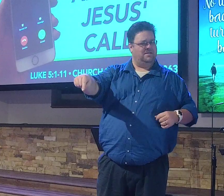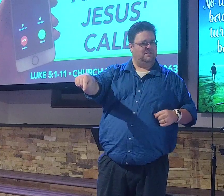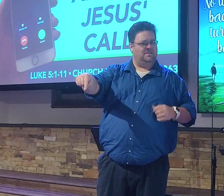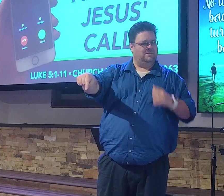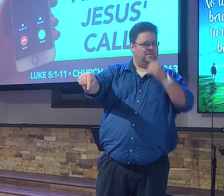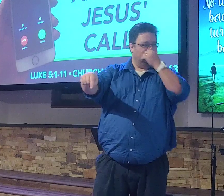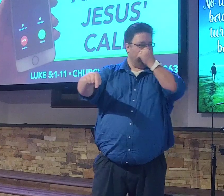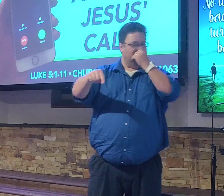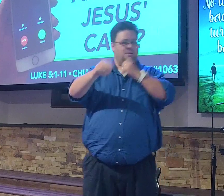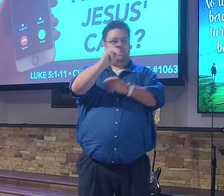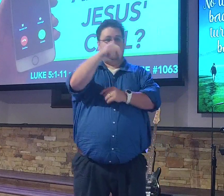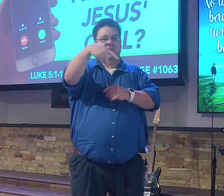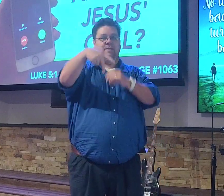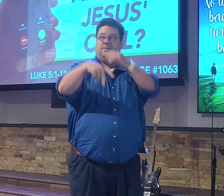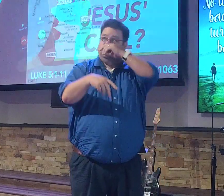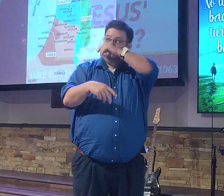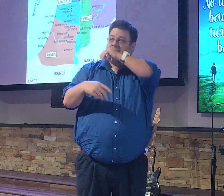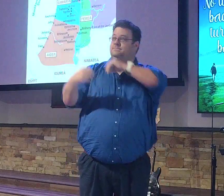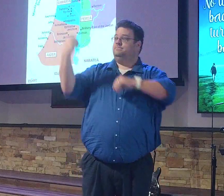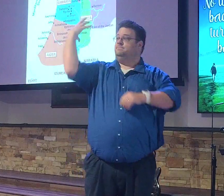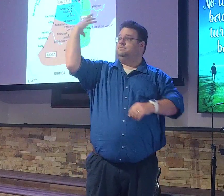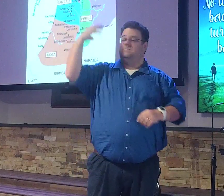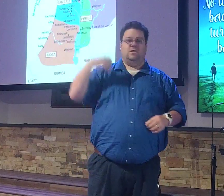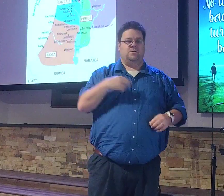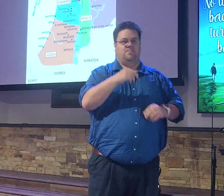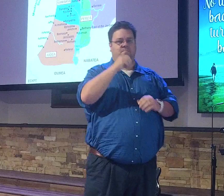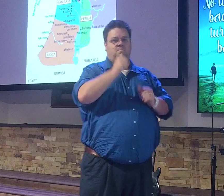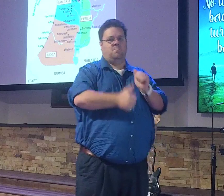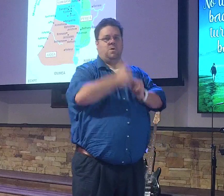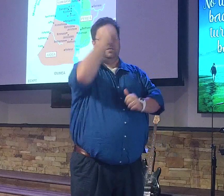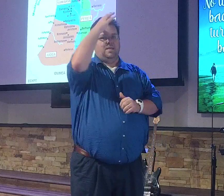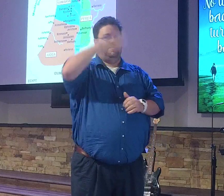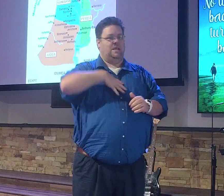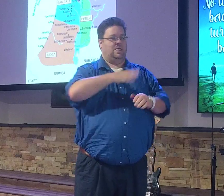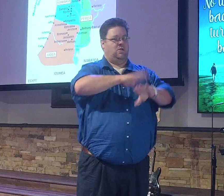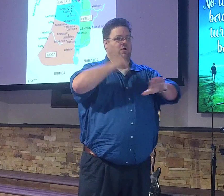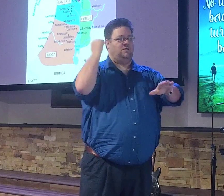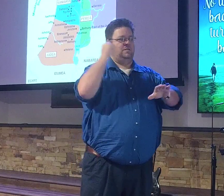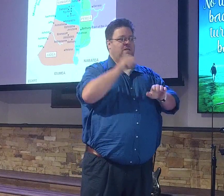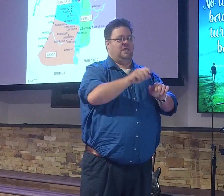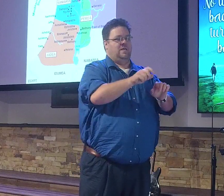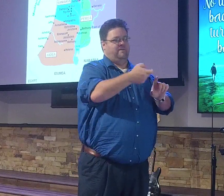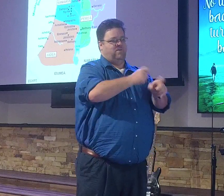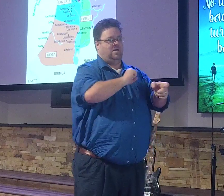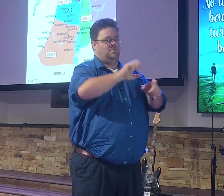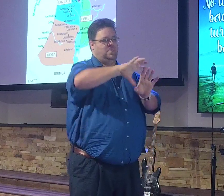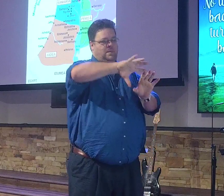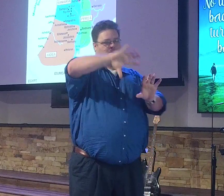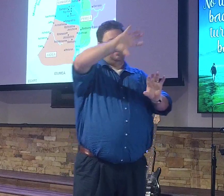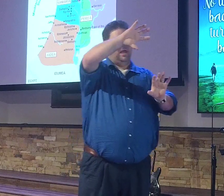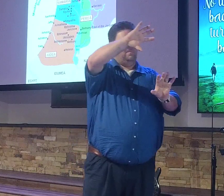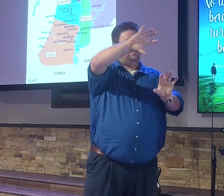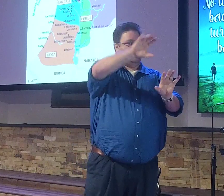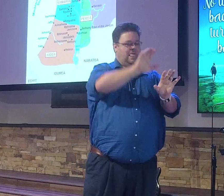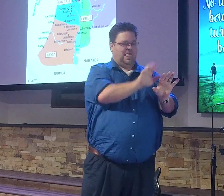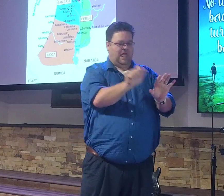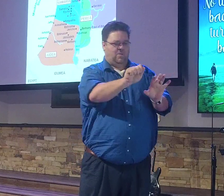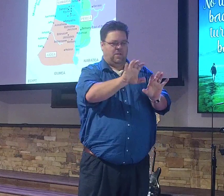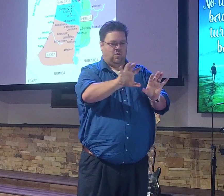map, most of these guys that Jesus called were from an area called Galilee. And that may not mean much to you. So I brought